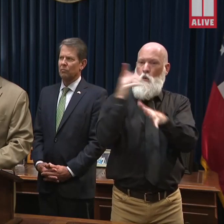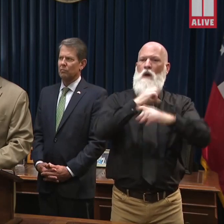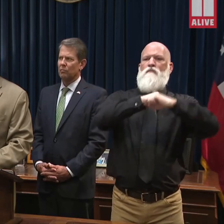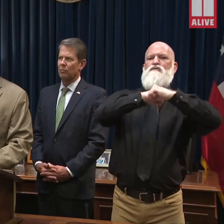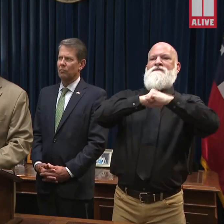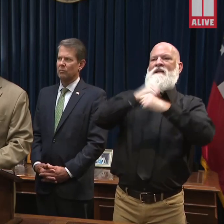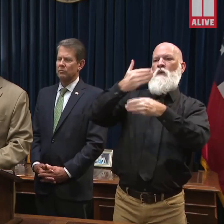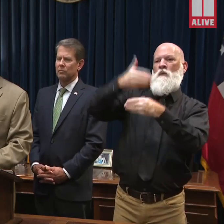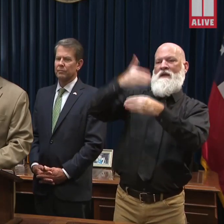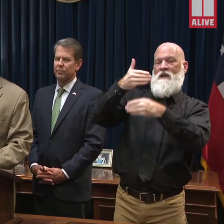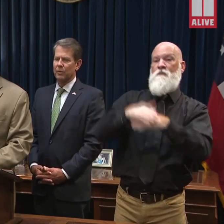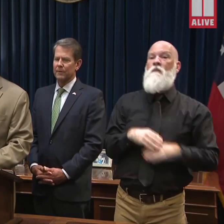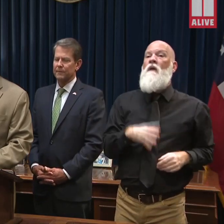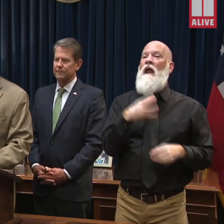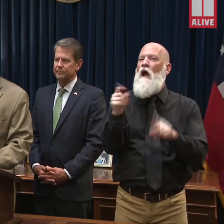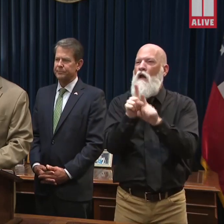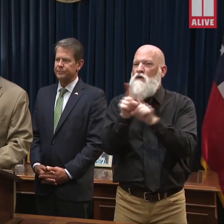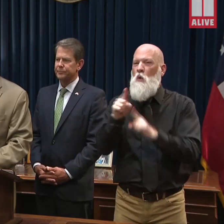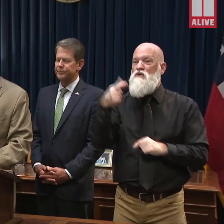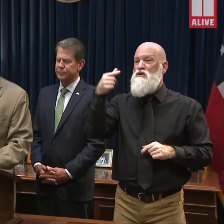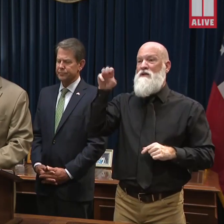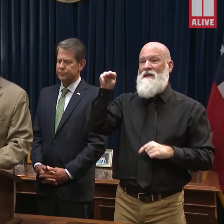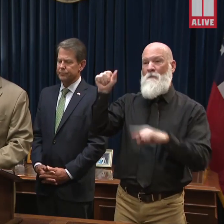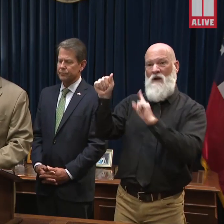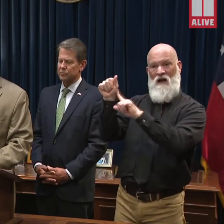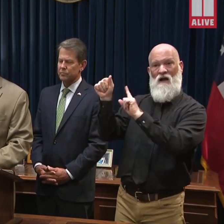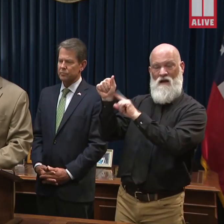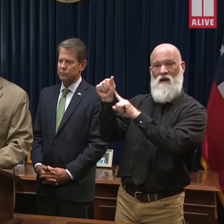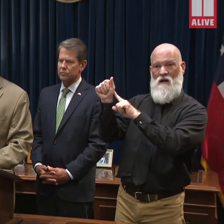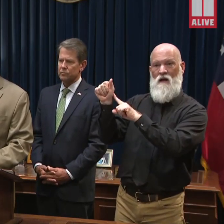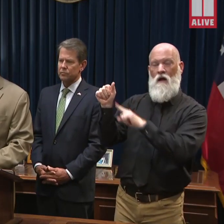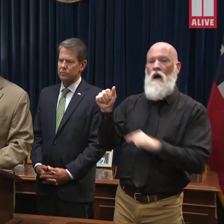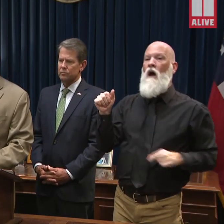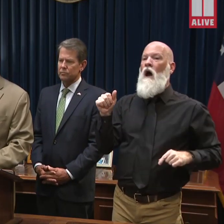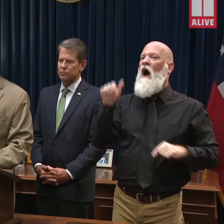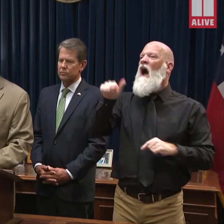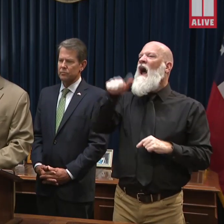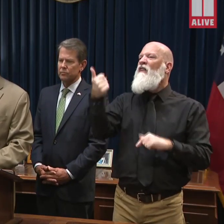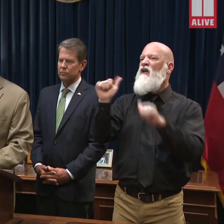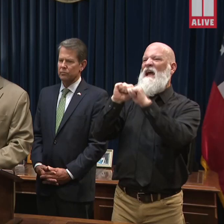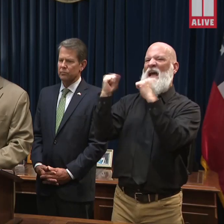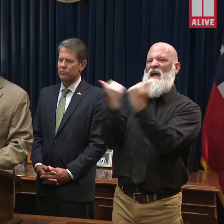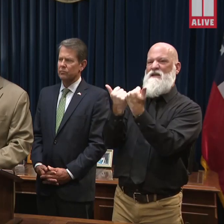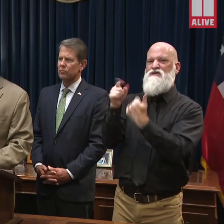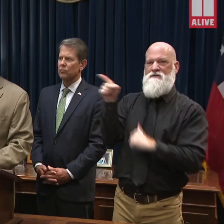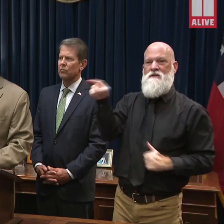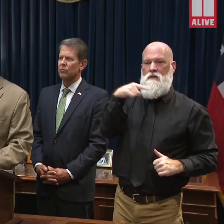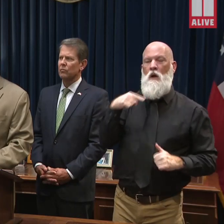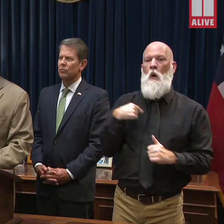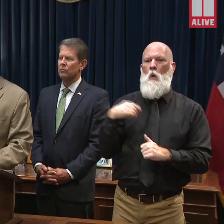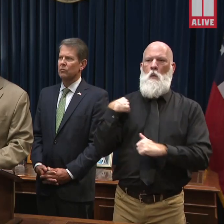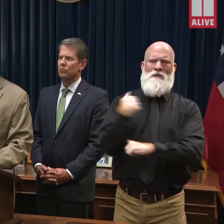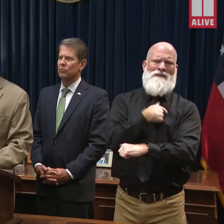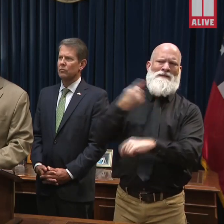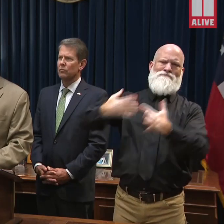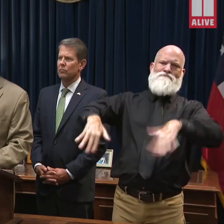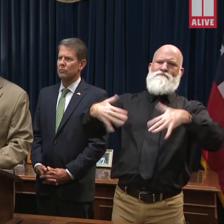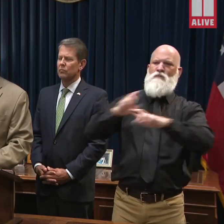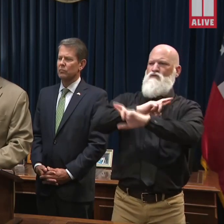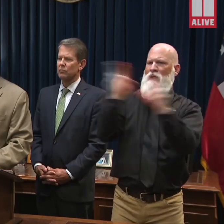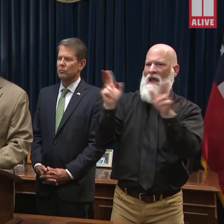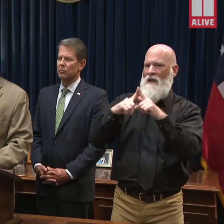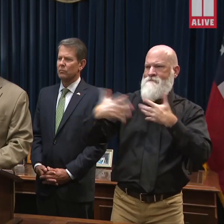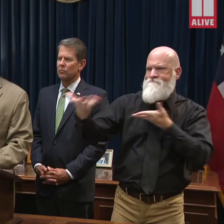the other agencies to assist. And obviously, once the effects of the storm, if they come into our state,